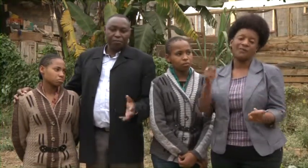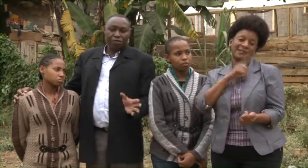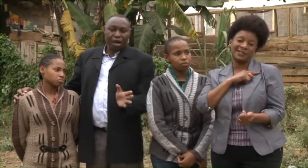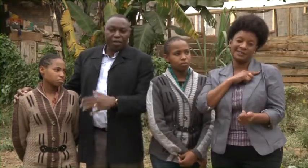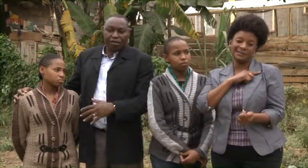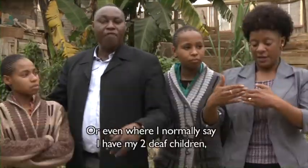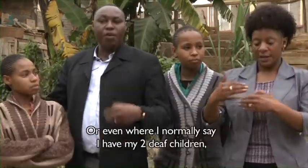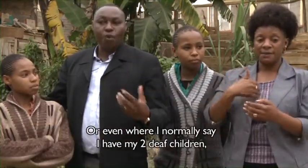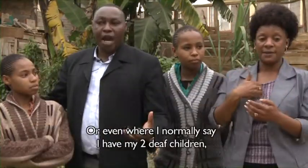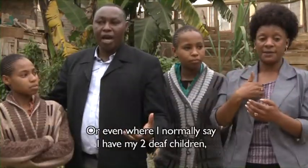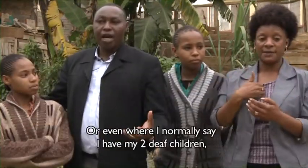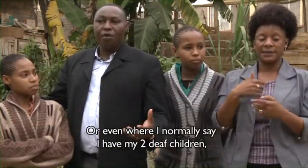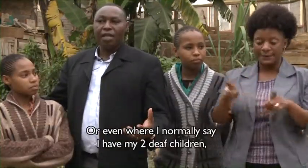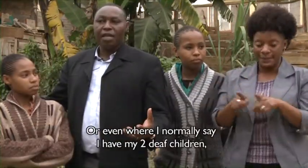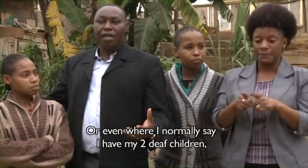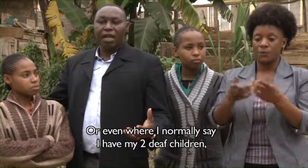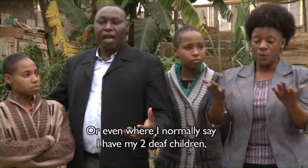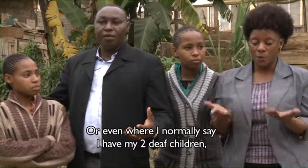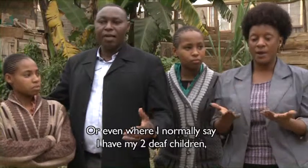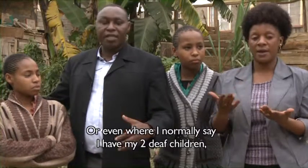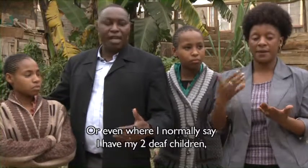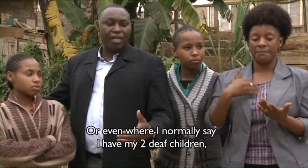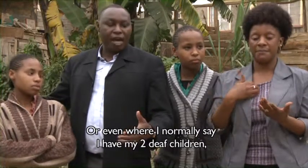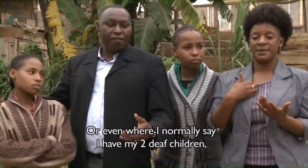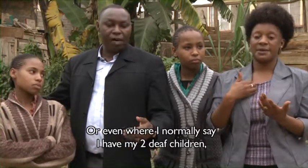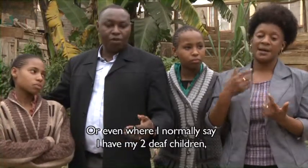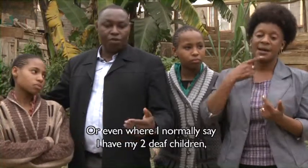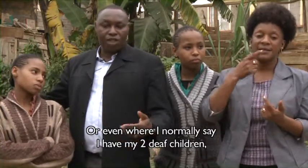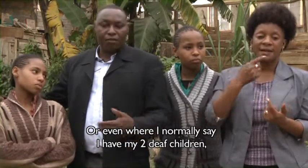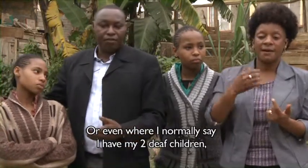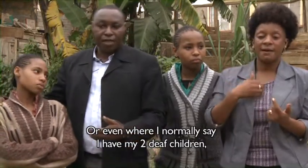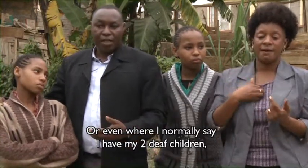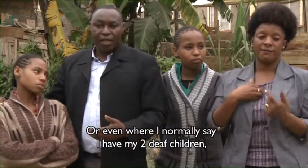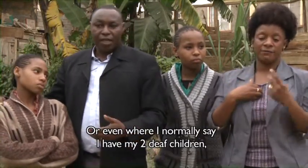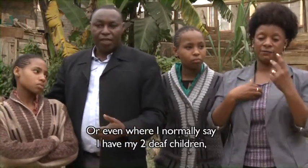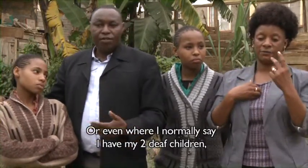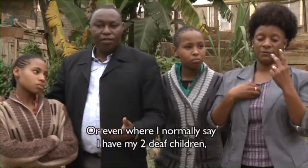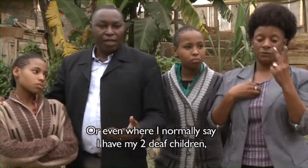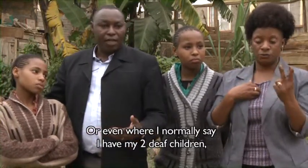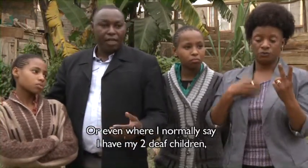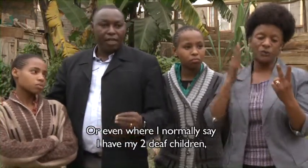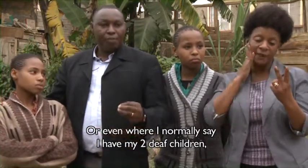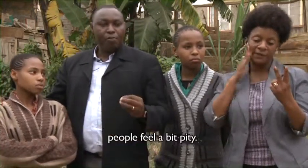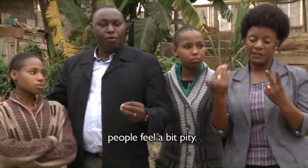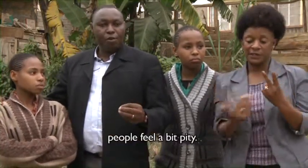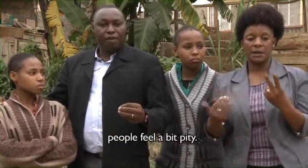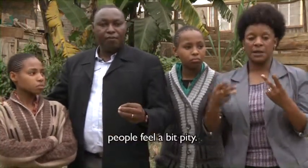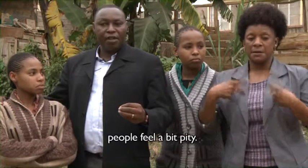Or even where we, I normally say, my two deaf children, people feel